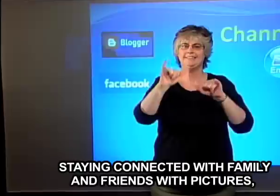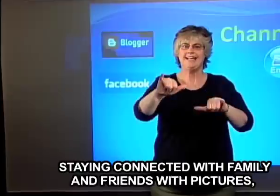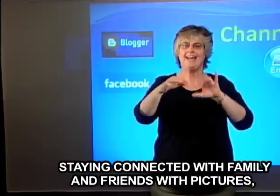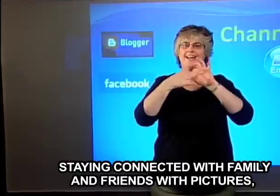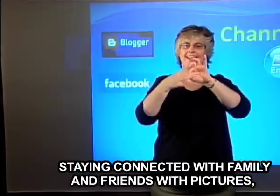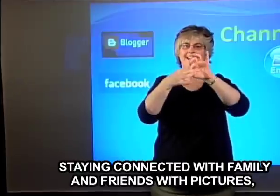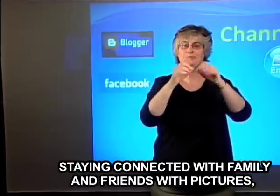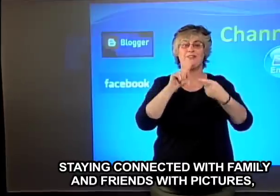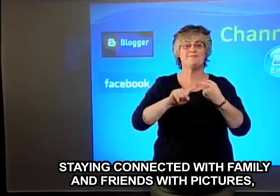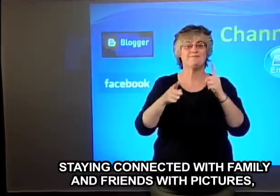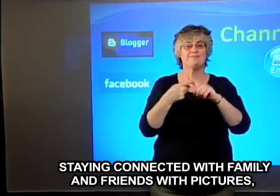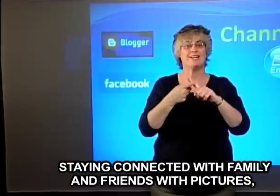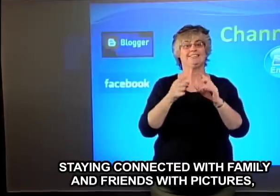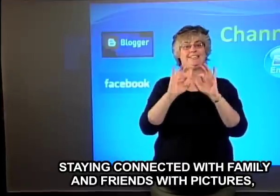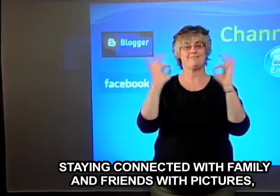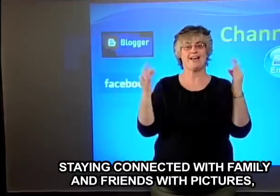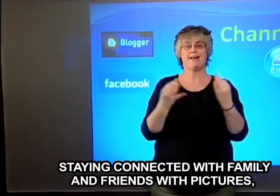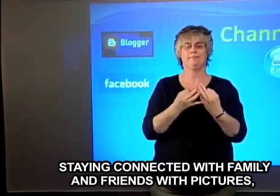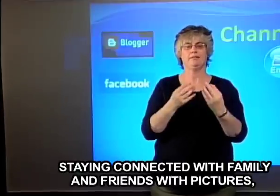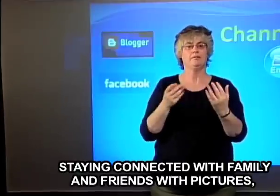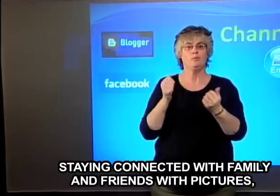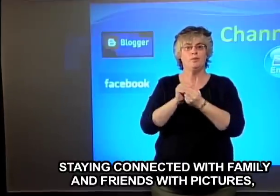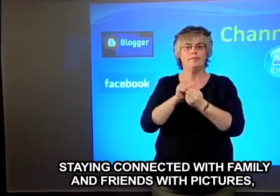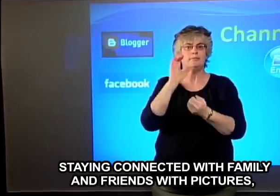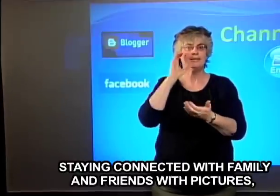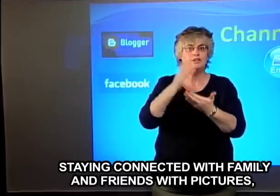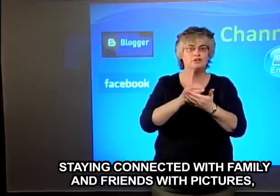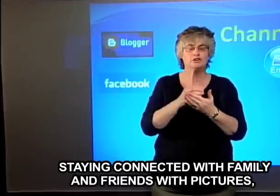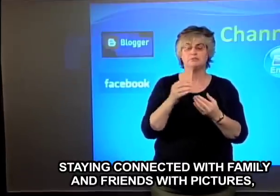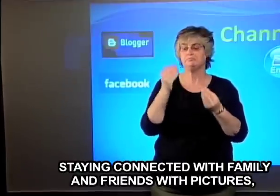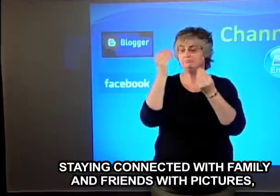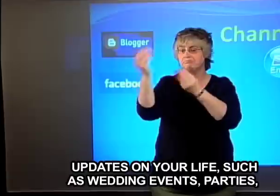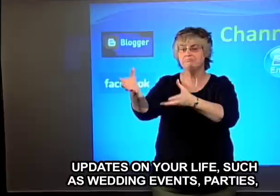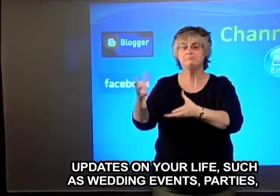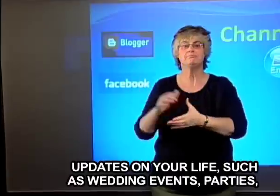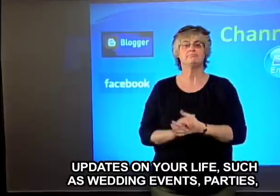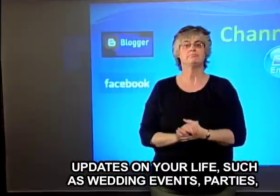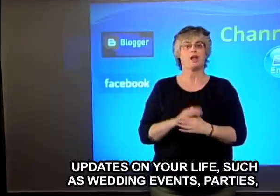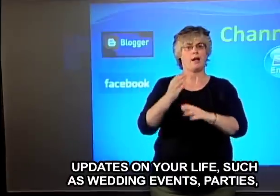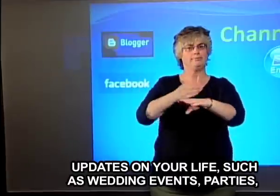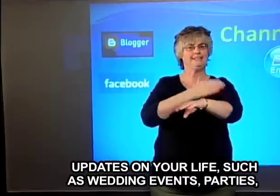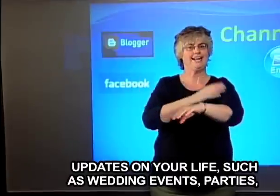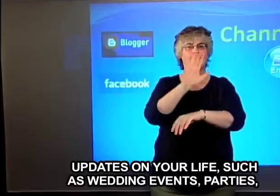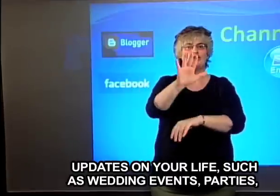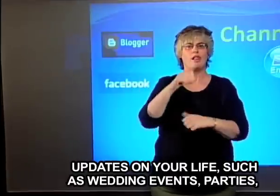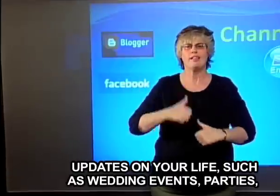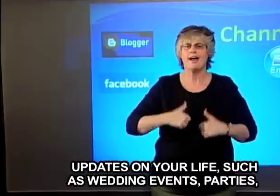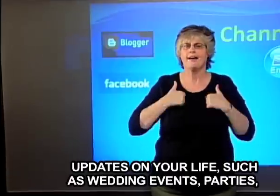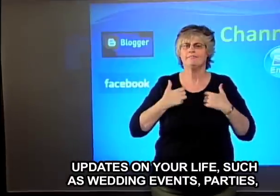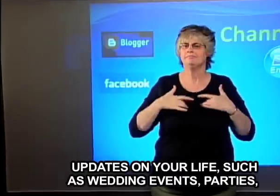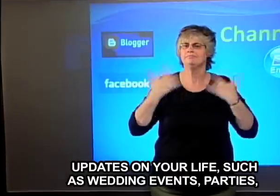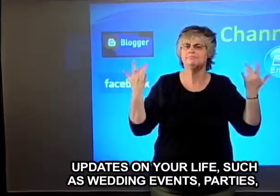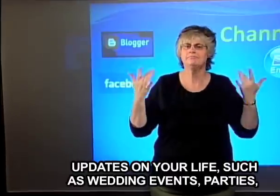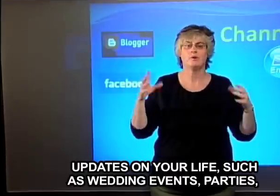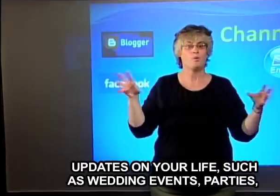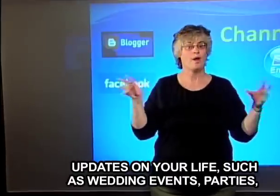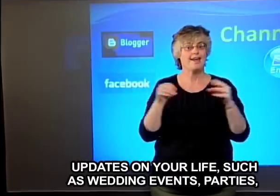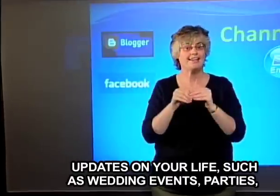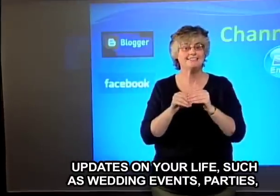Staying connected with family and friends with pictures, updates on your life, such as wedding